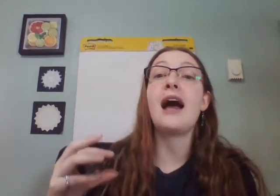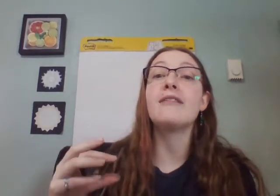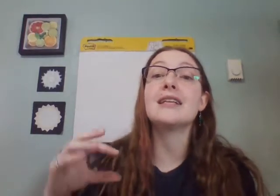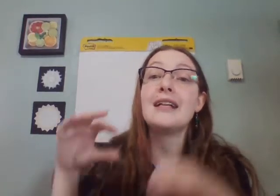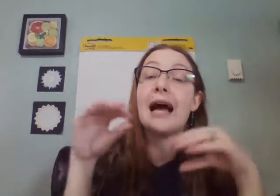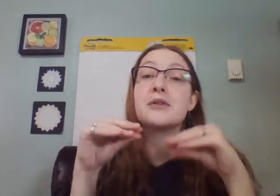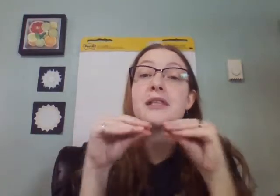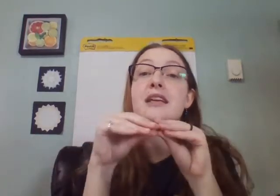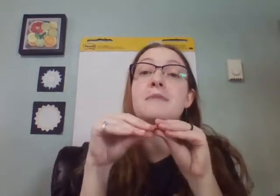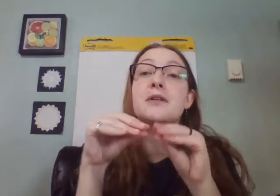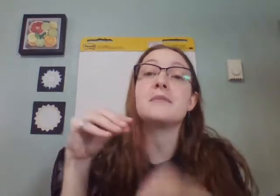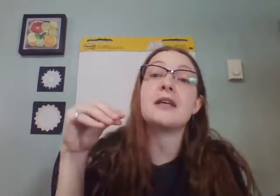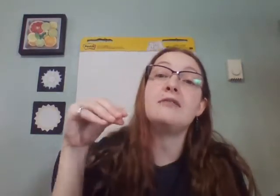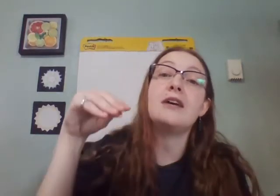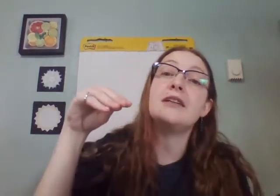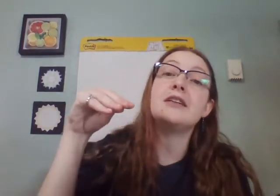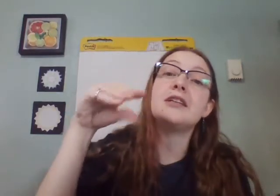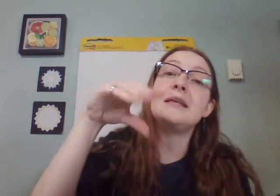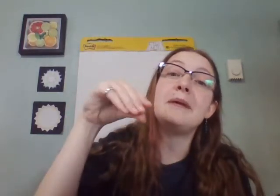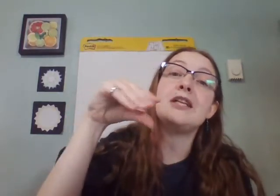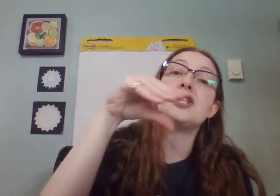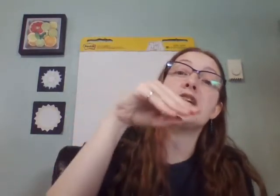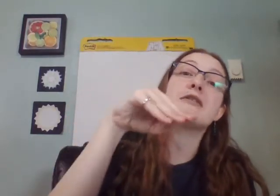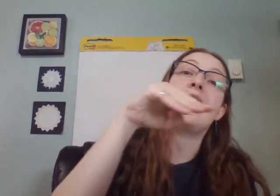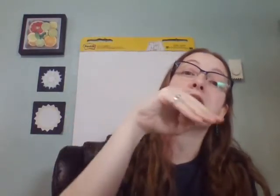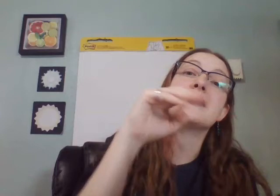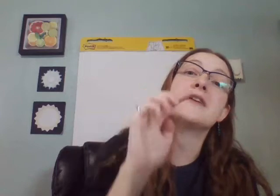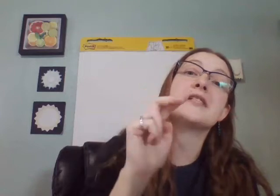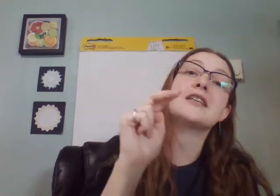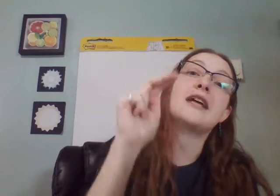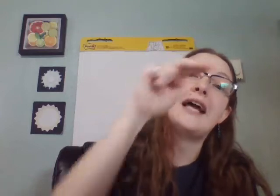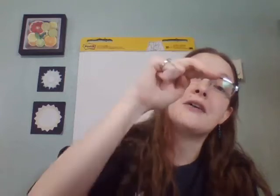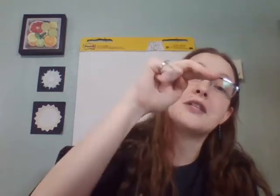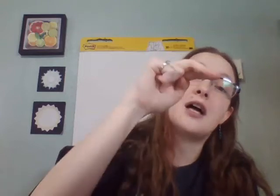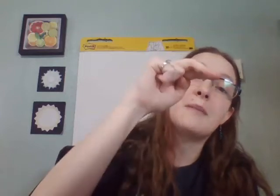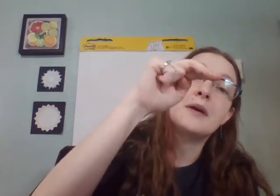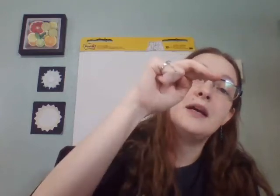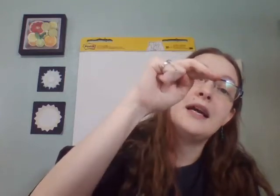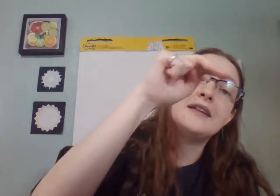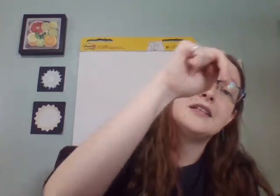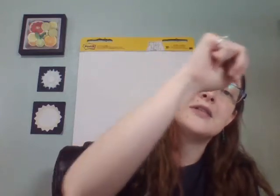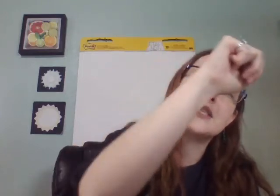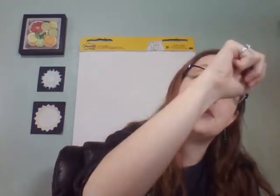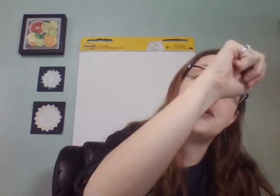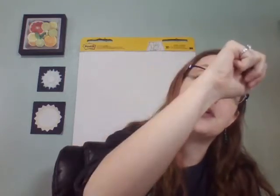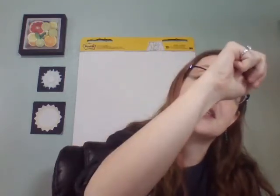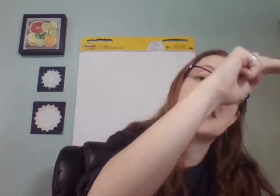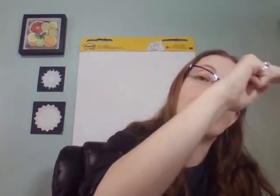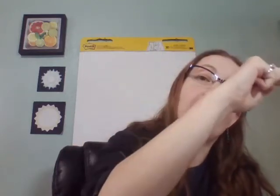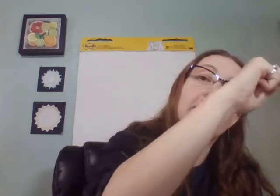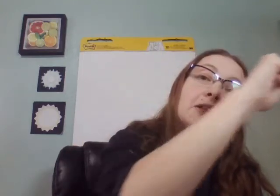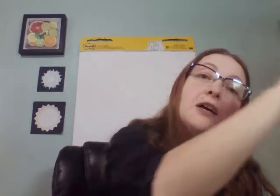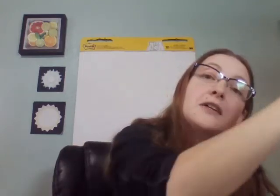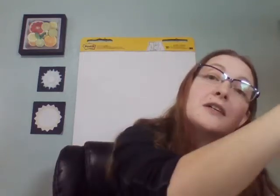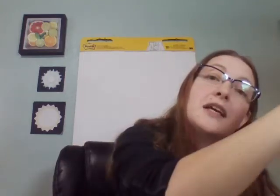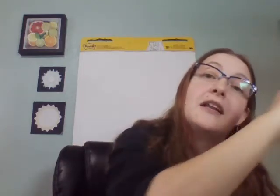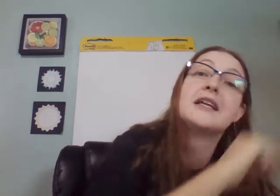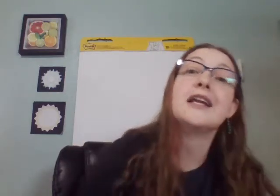have a little house that they built themselves and then they'll keep inching around. They'll stick their head out the top and then use it to pull the rest of their body along, kind of like an